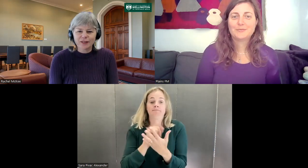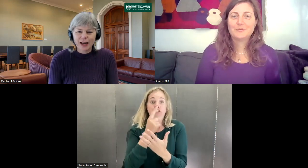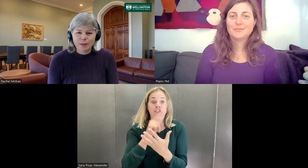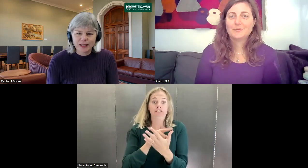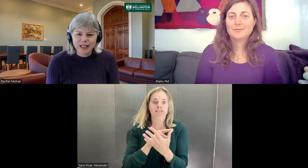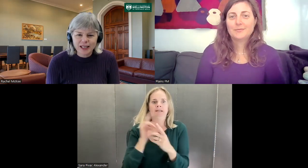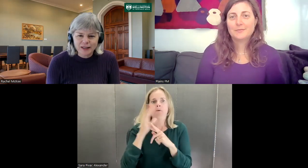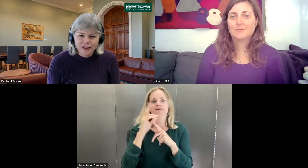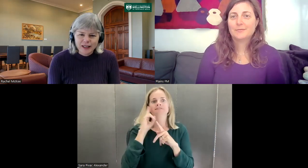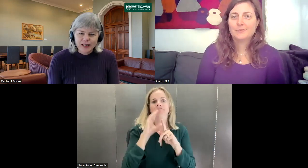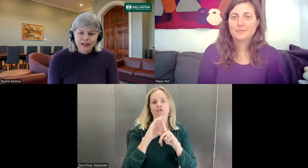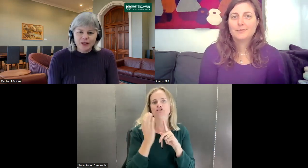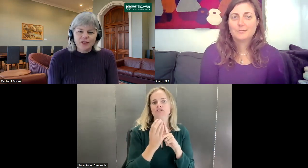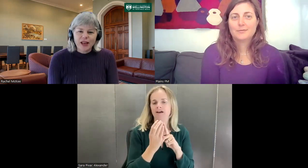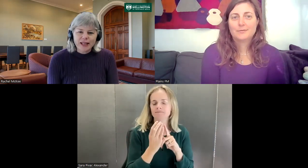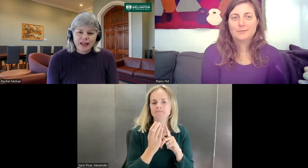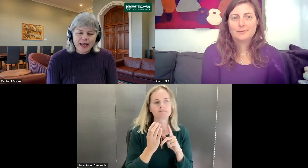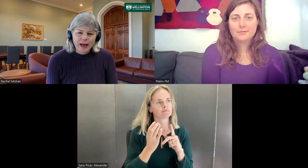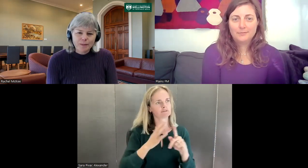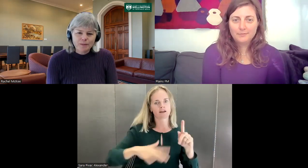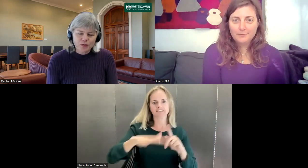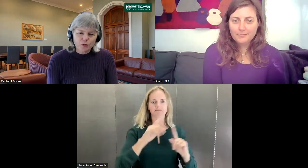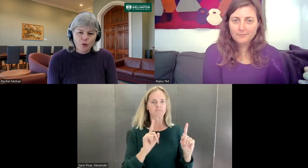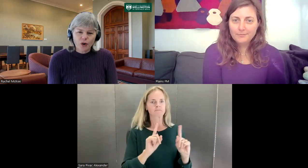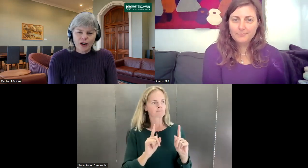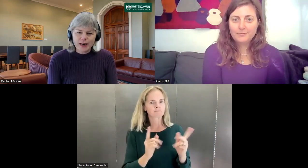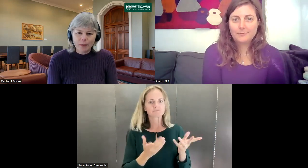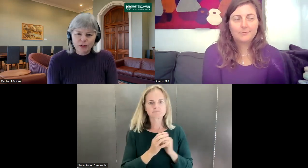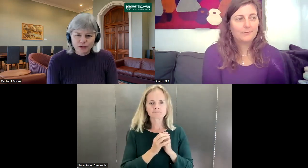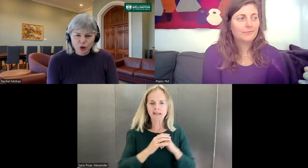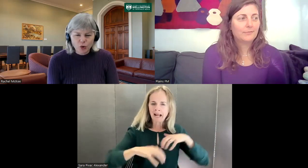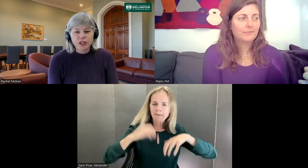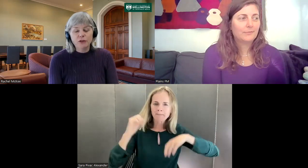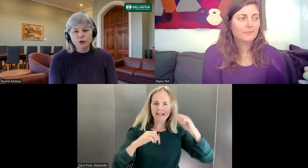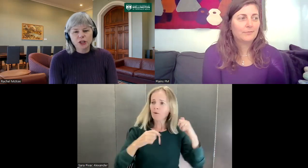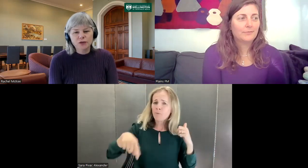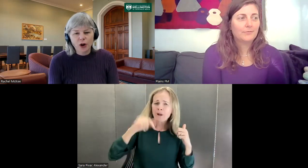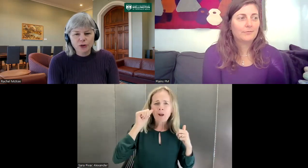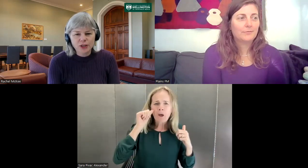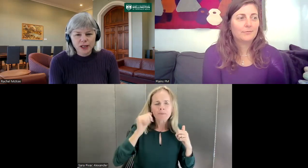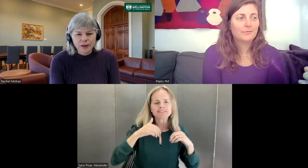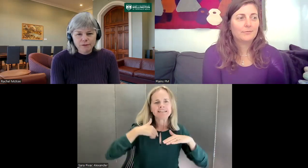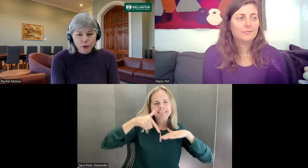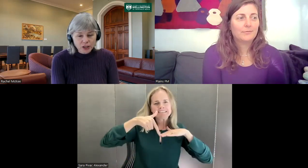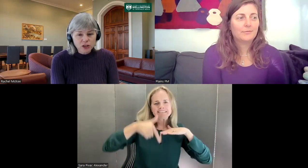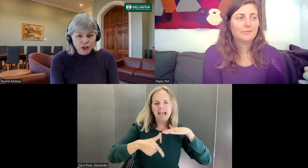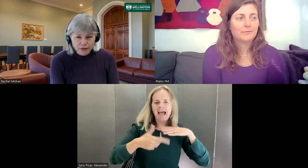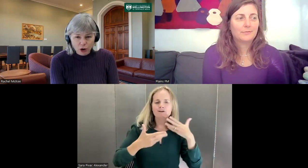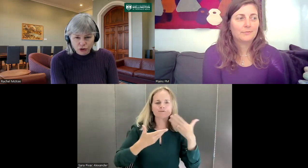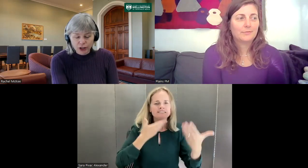capability. They come for a number of different courses. And the first of those focuses on deaf culture and